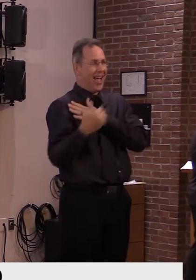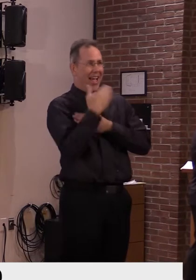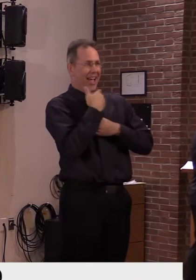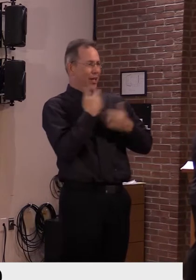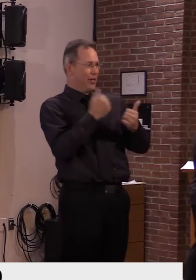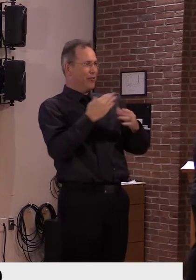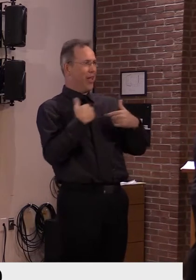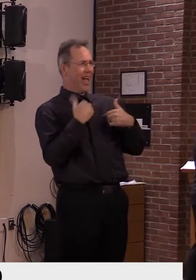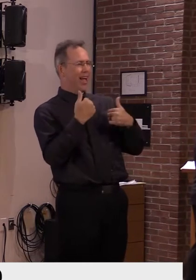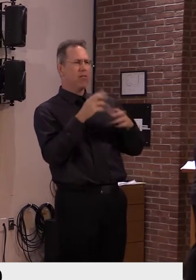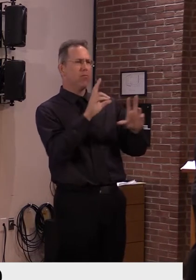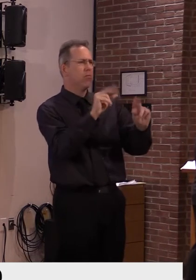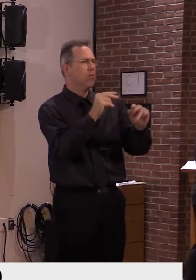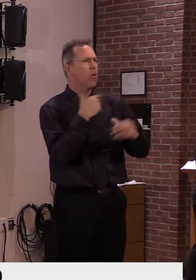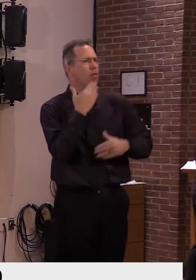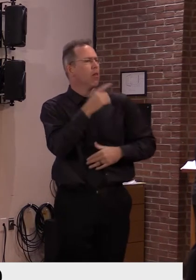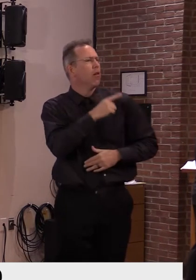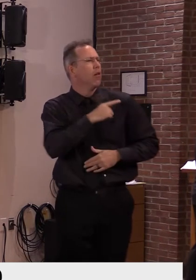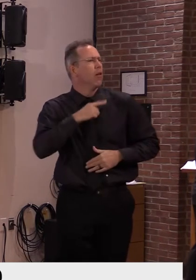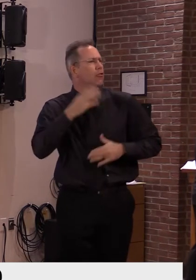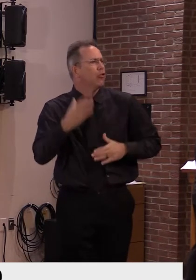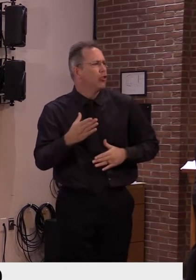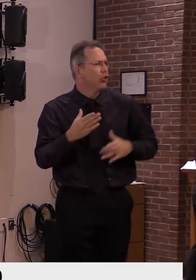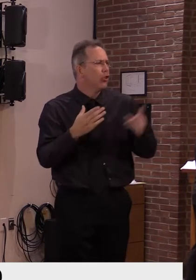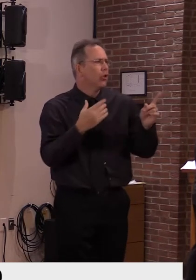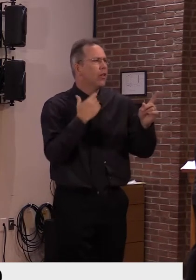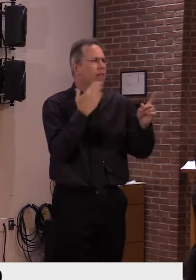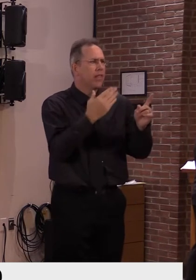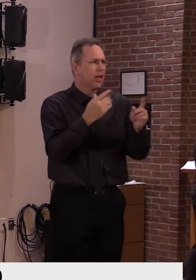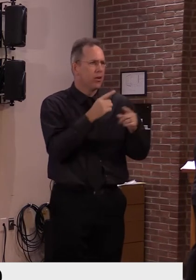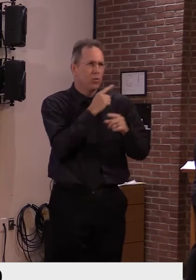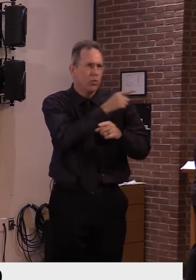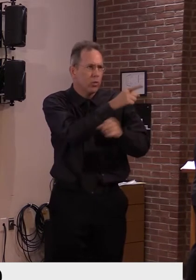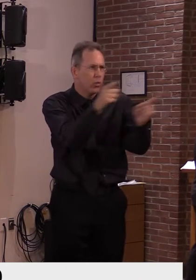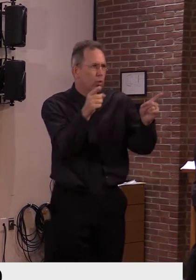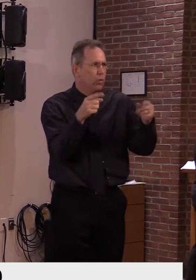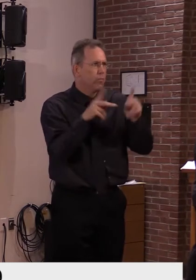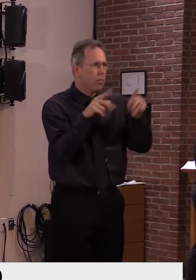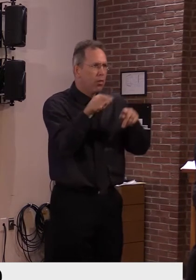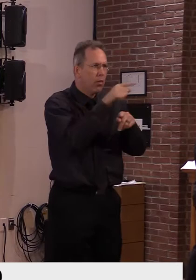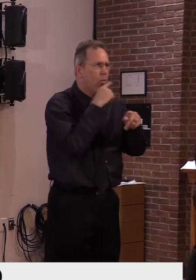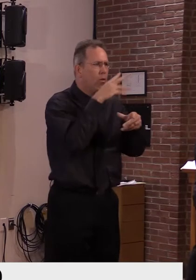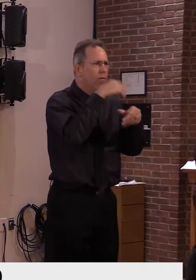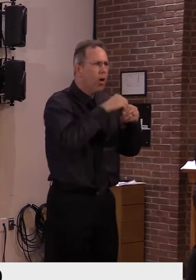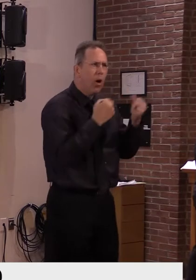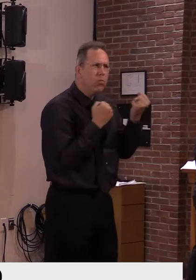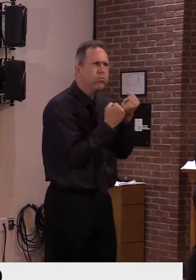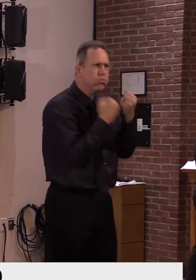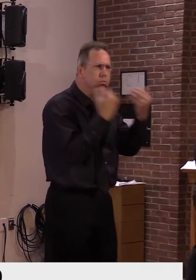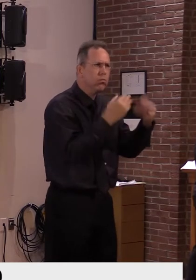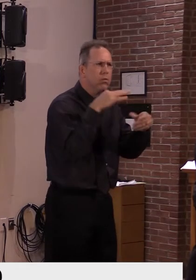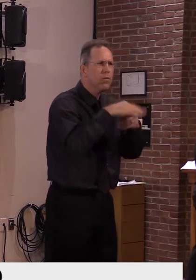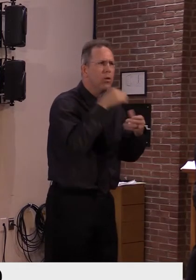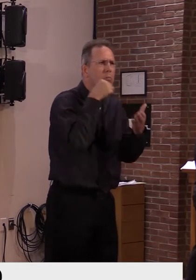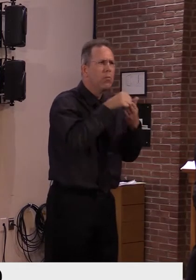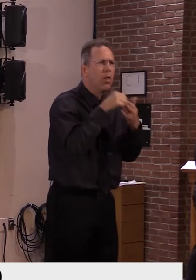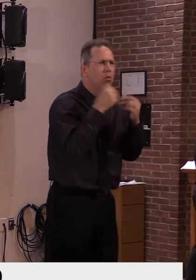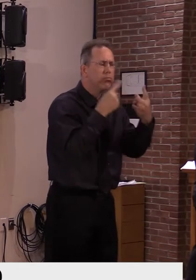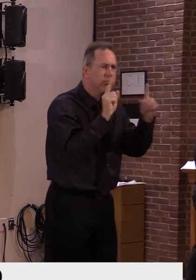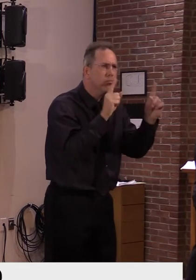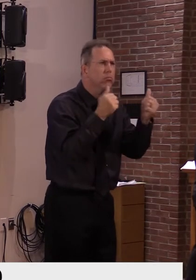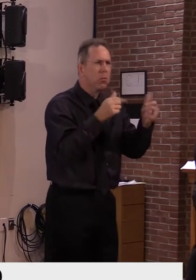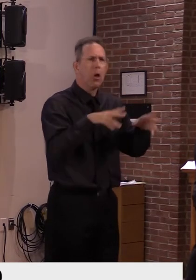clerks. It goes to Vermonters, whom I would like to thank for overwhelmingly embracing the safe, secure